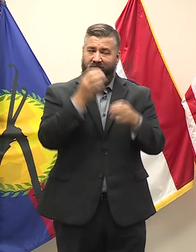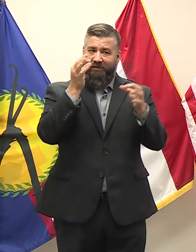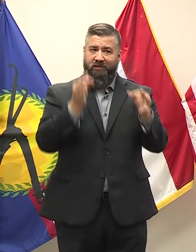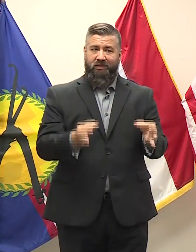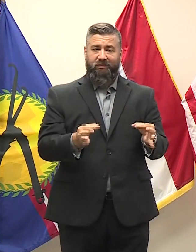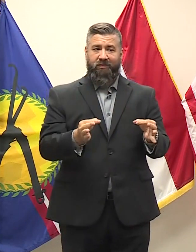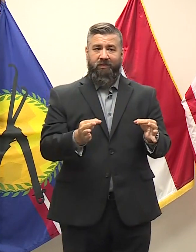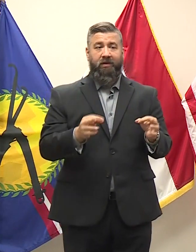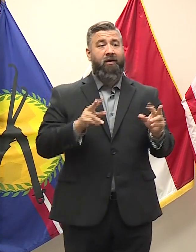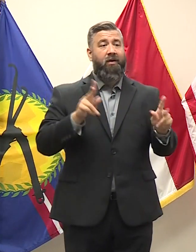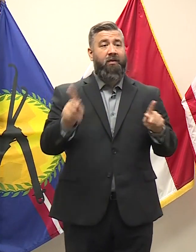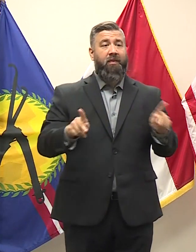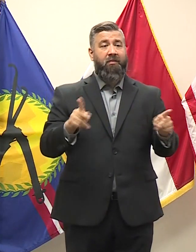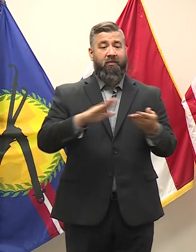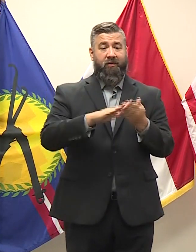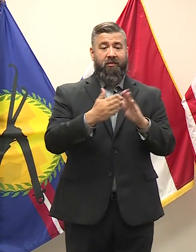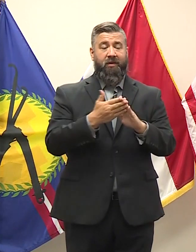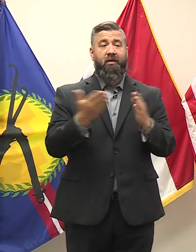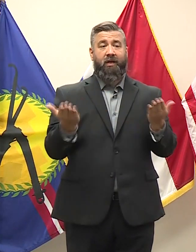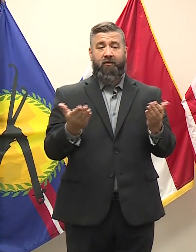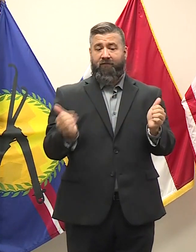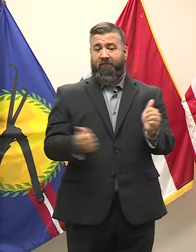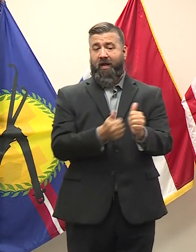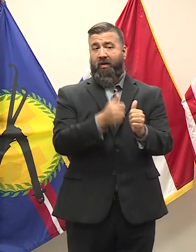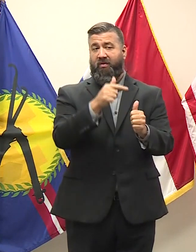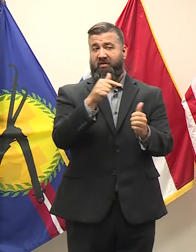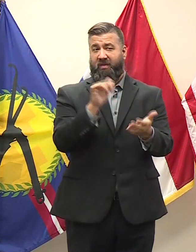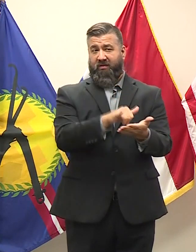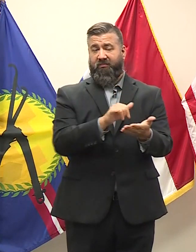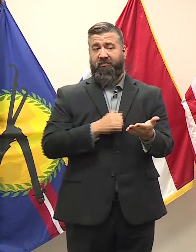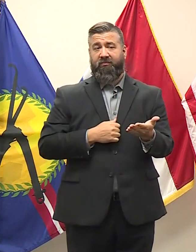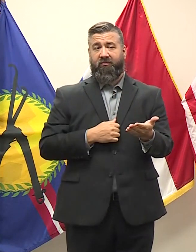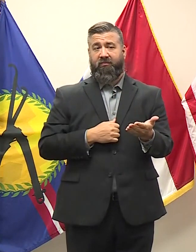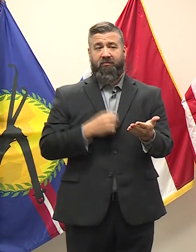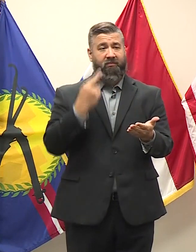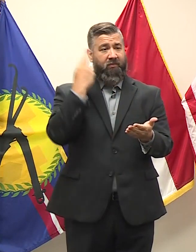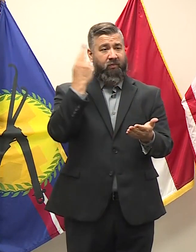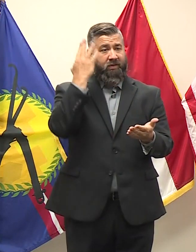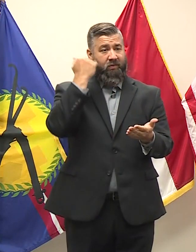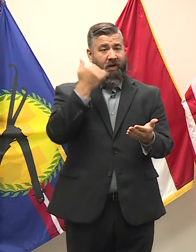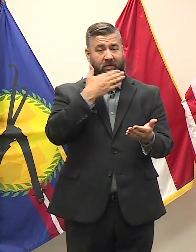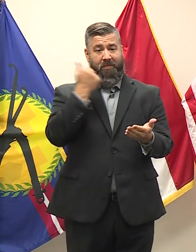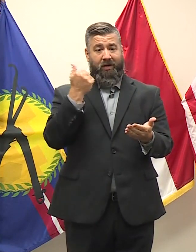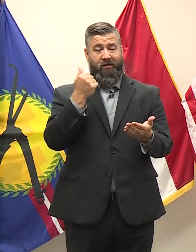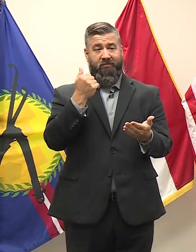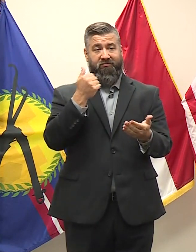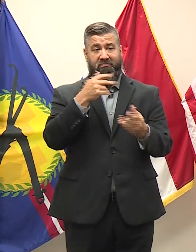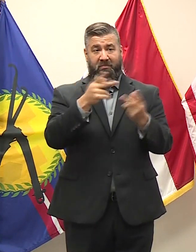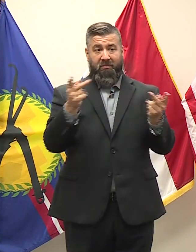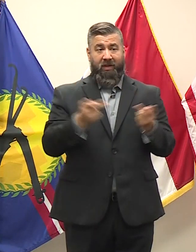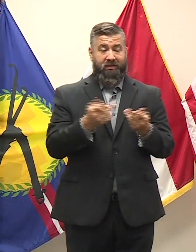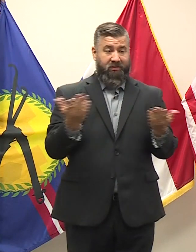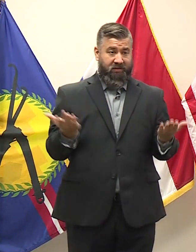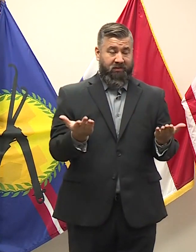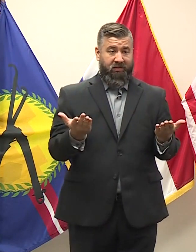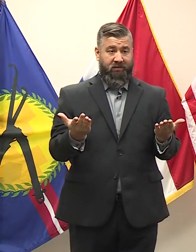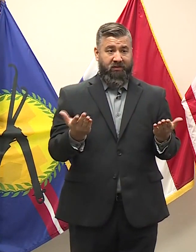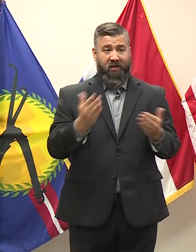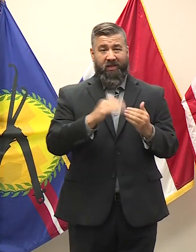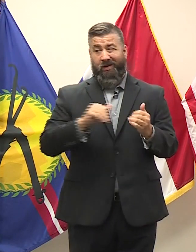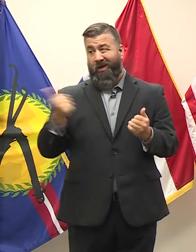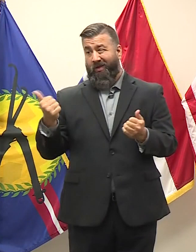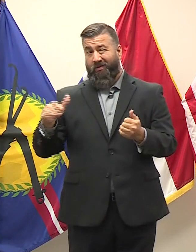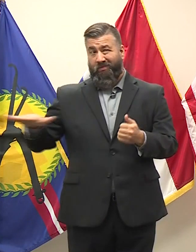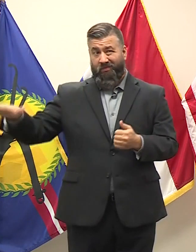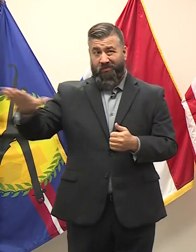and people in our community have followed them. And the reason why we are in a better place in St. Louis County than other